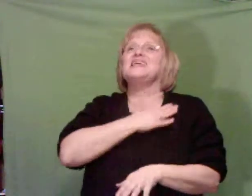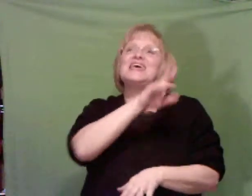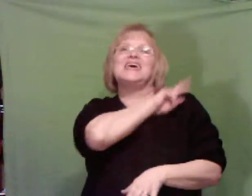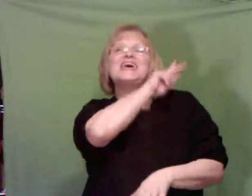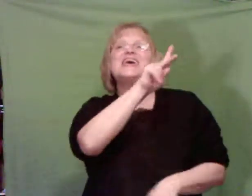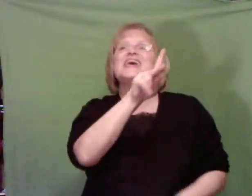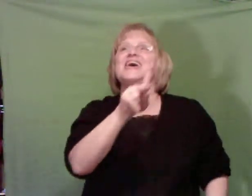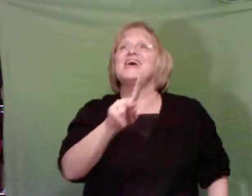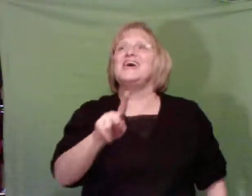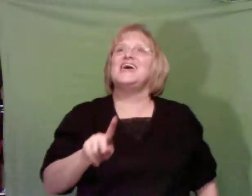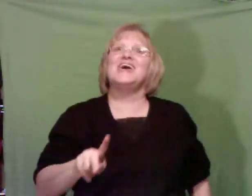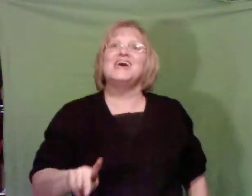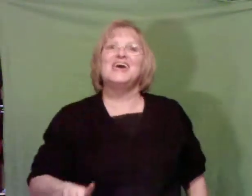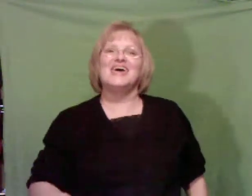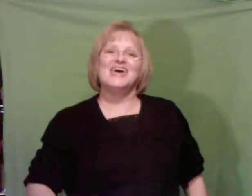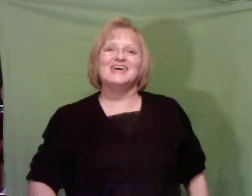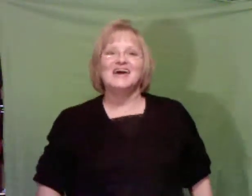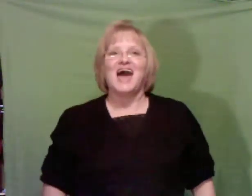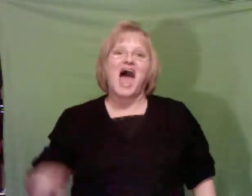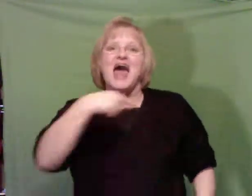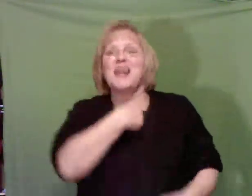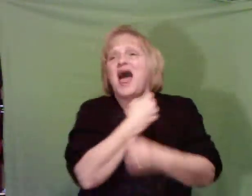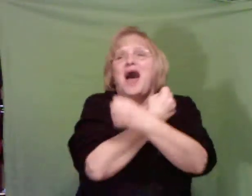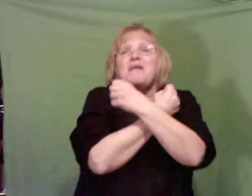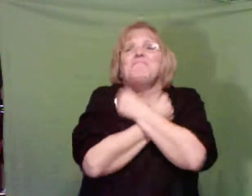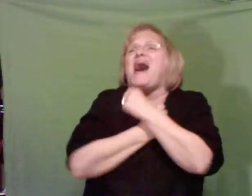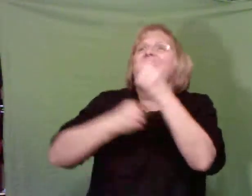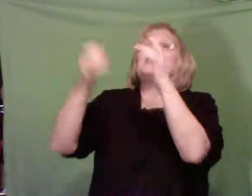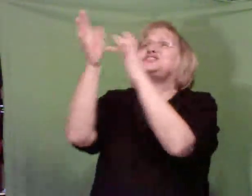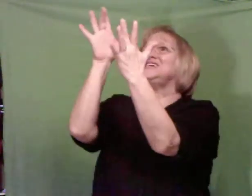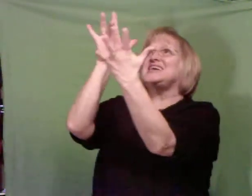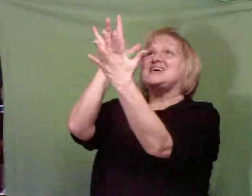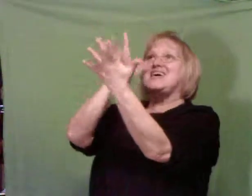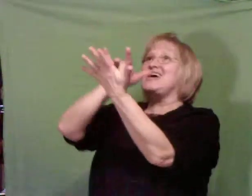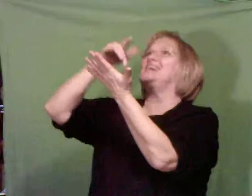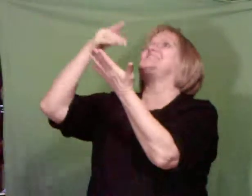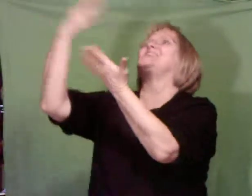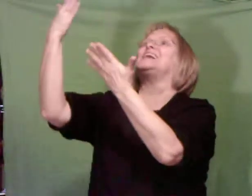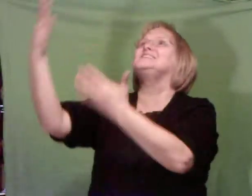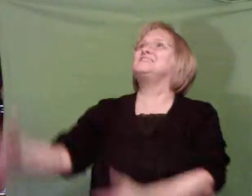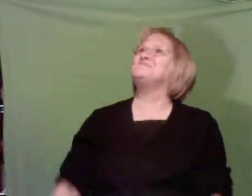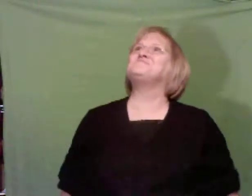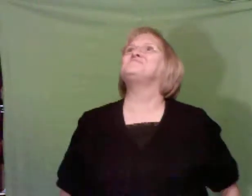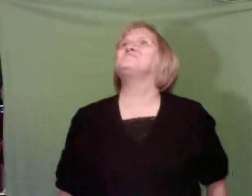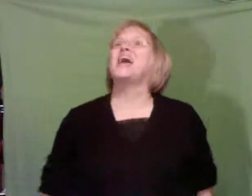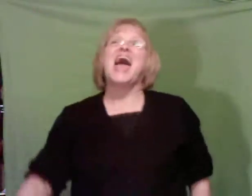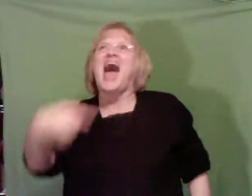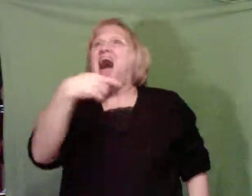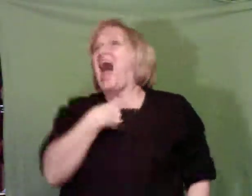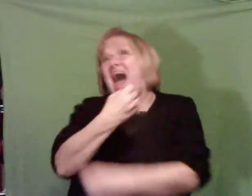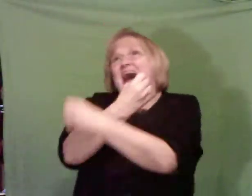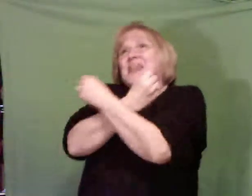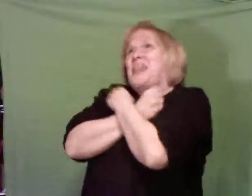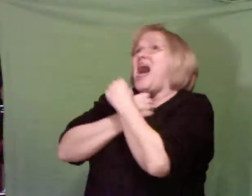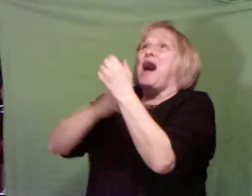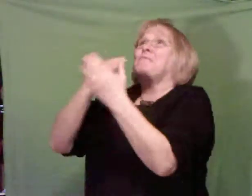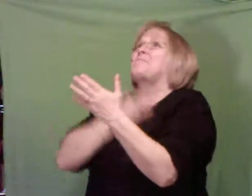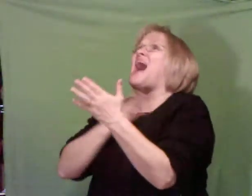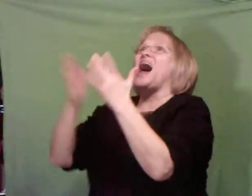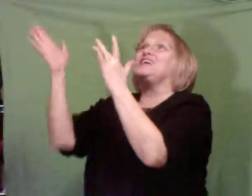King. I love my Jesus, I love my